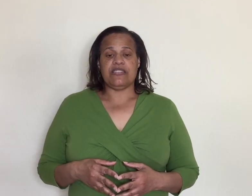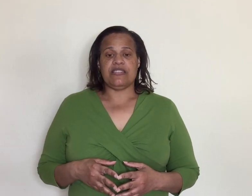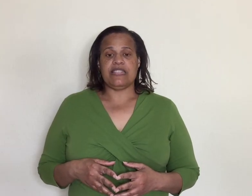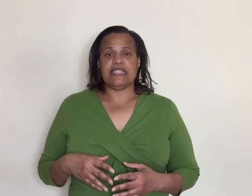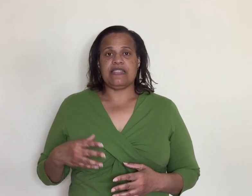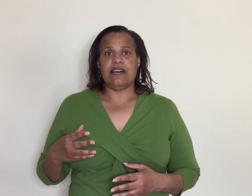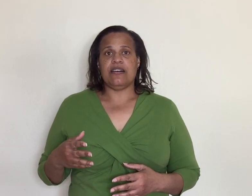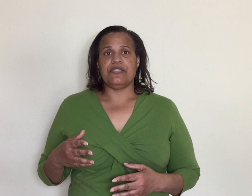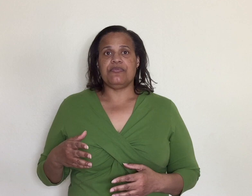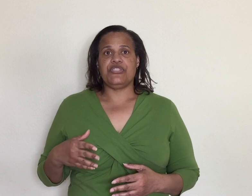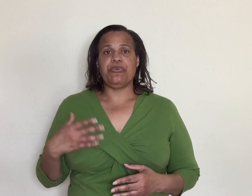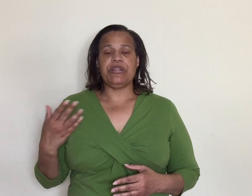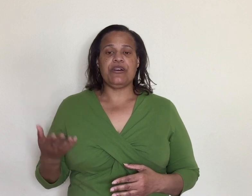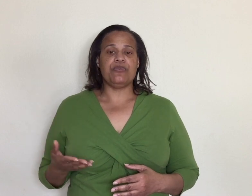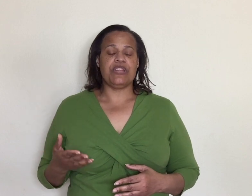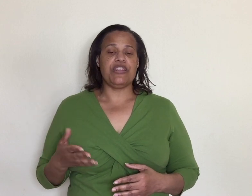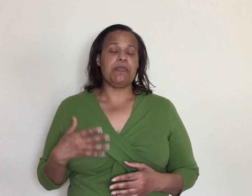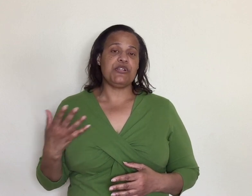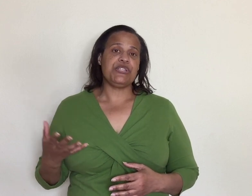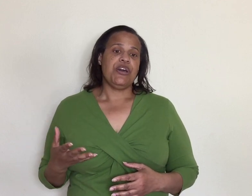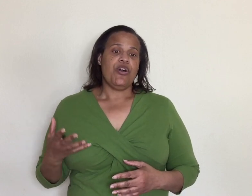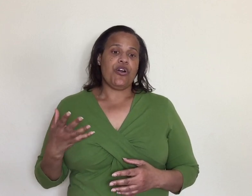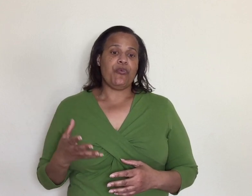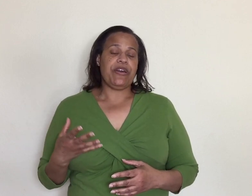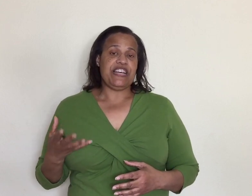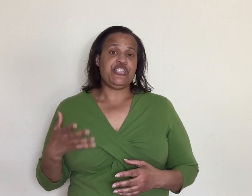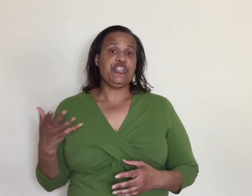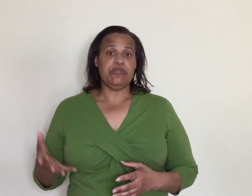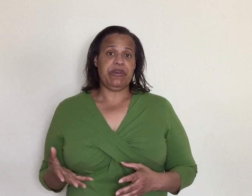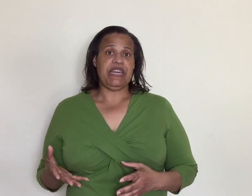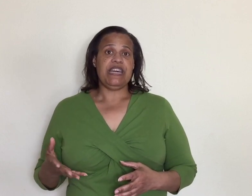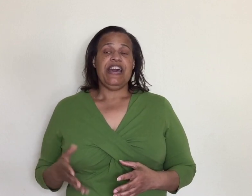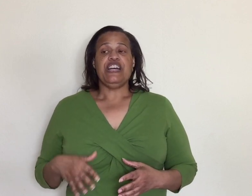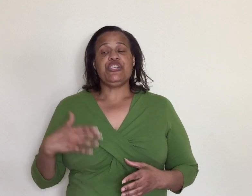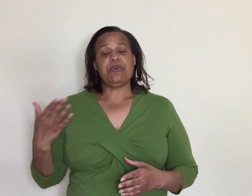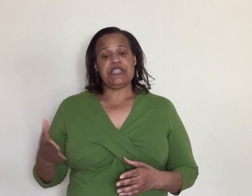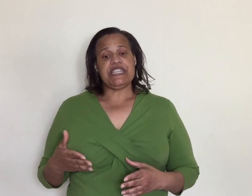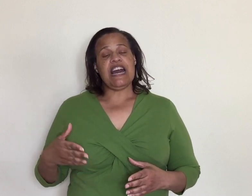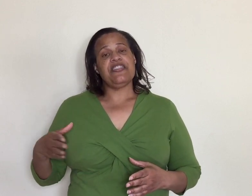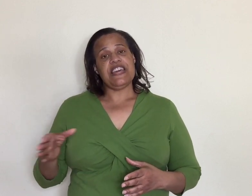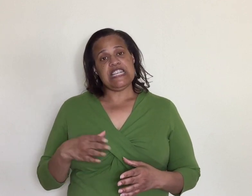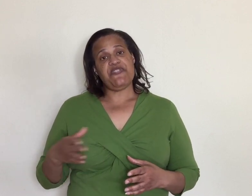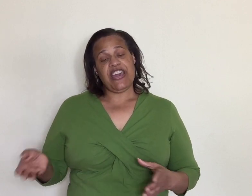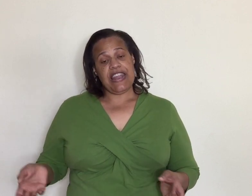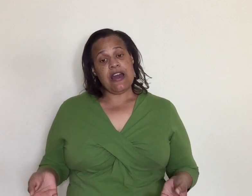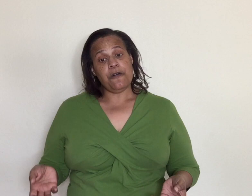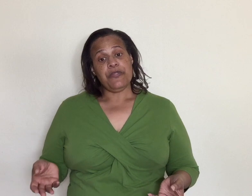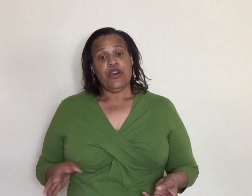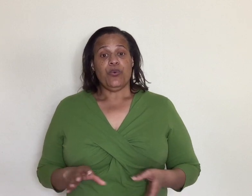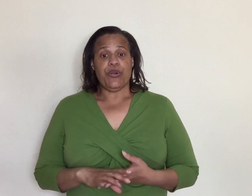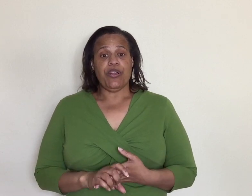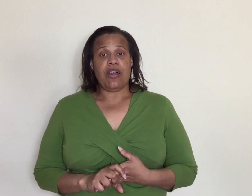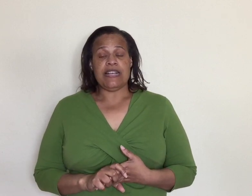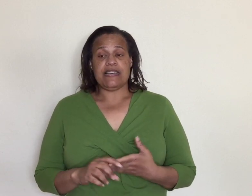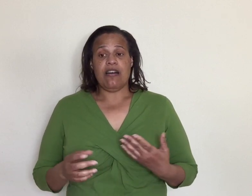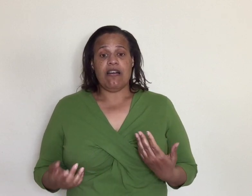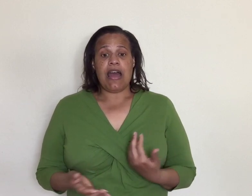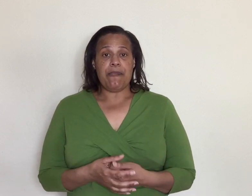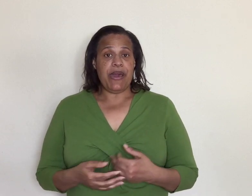this uh she really don't the numbers are where they should be and she want to see how things fan out where as our our